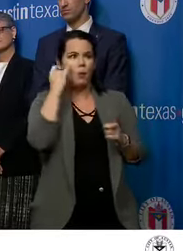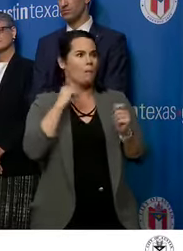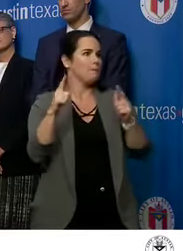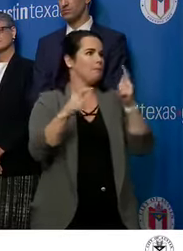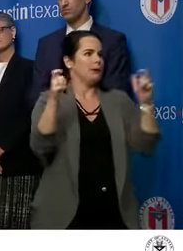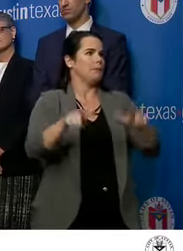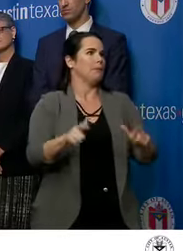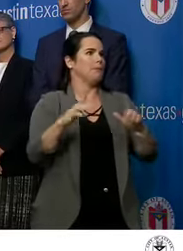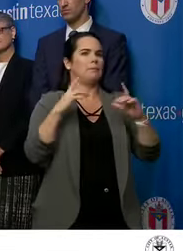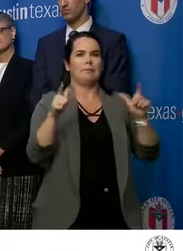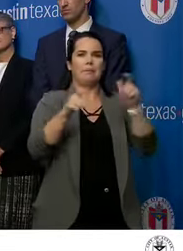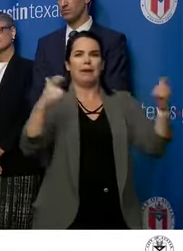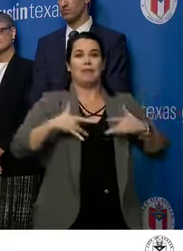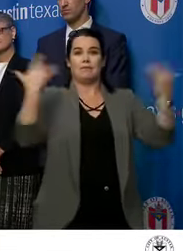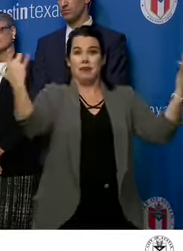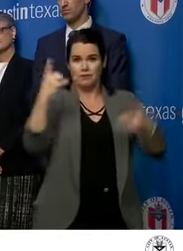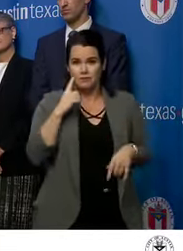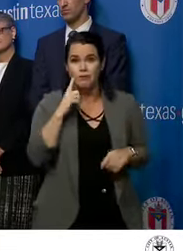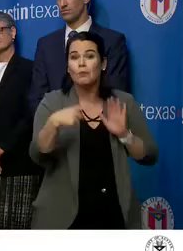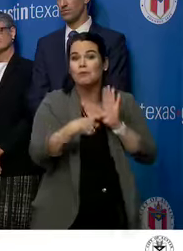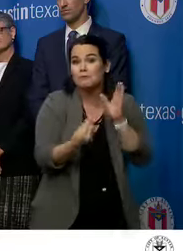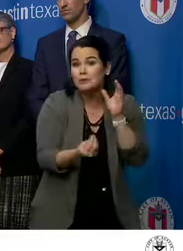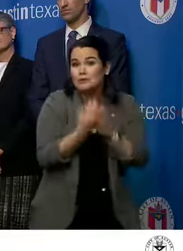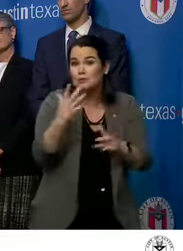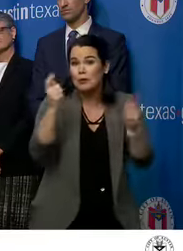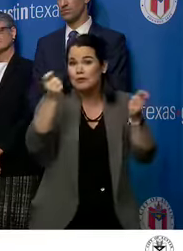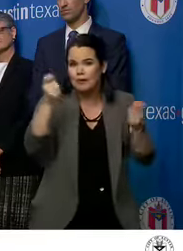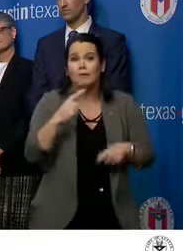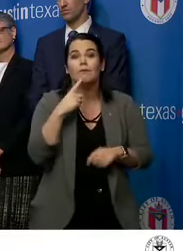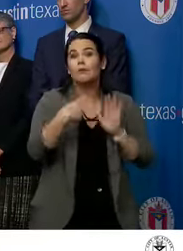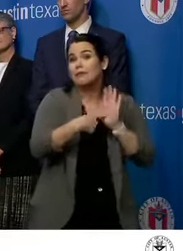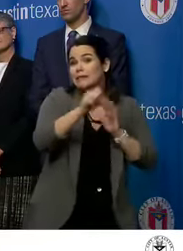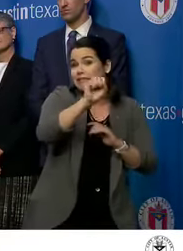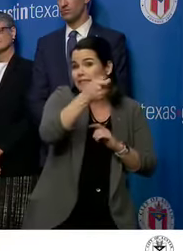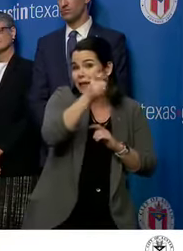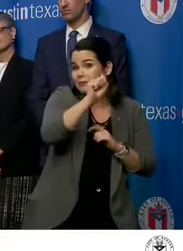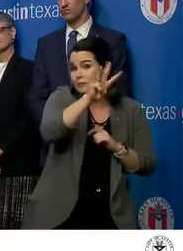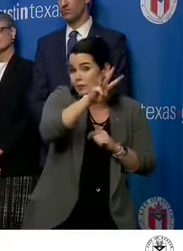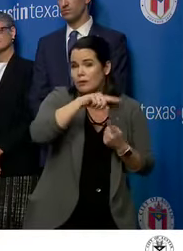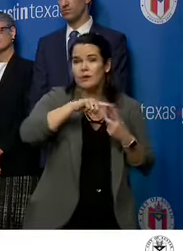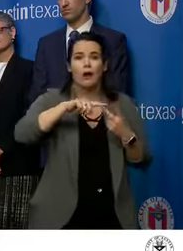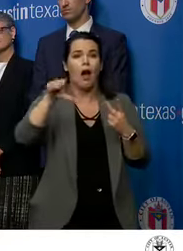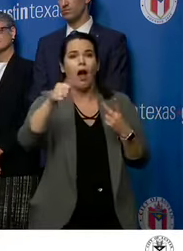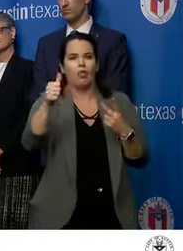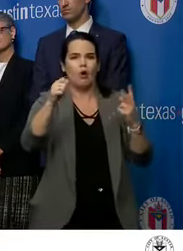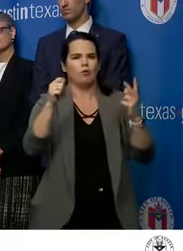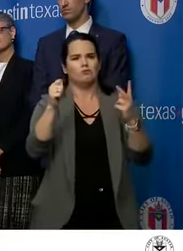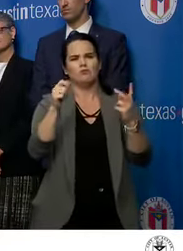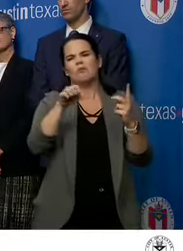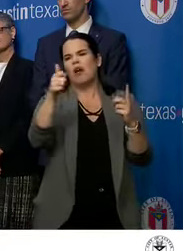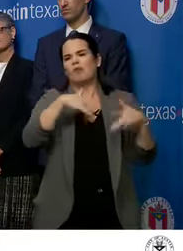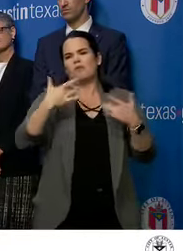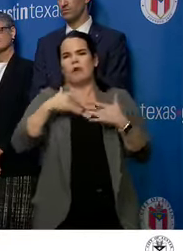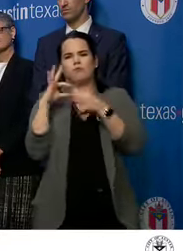for the spring festival, including South by Southwest, as well as other associated activities.